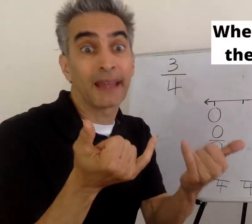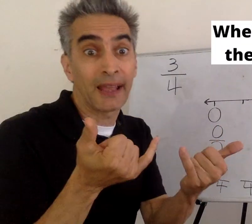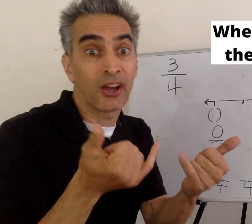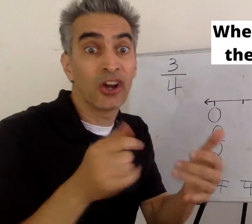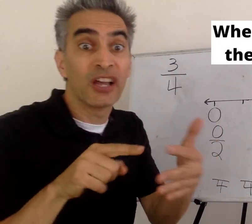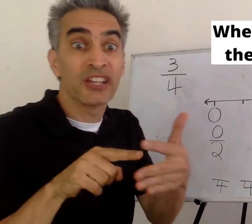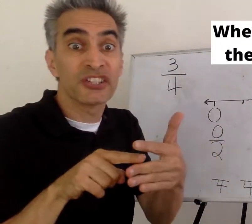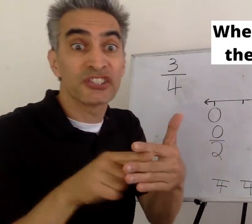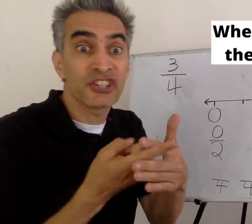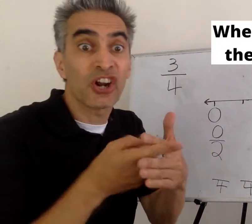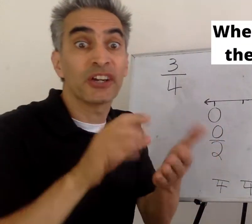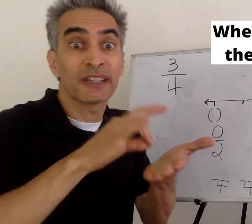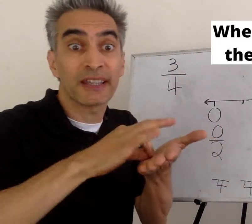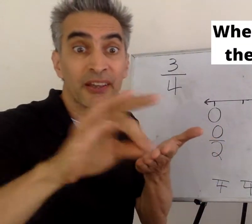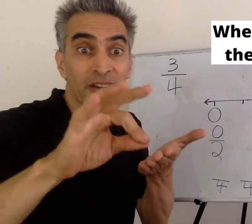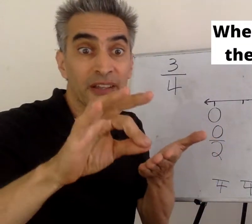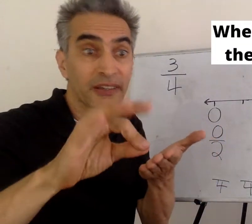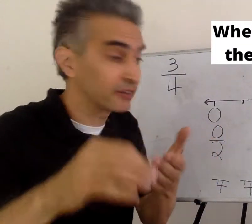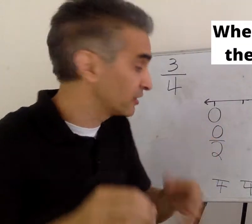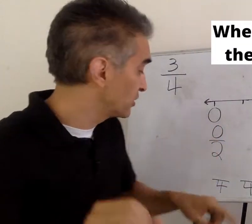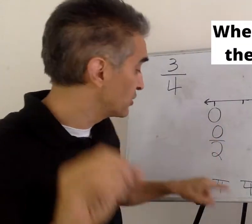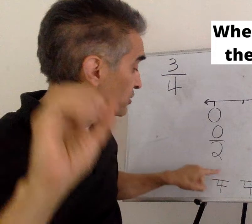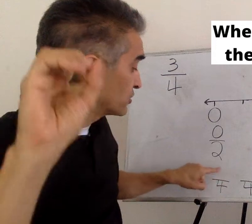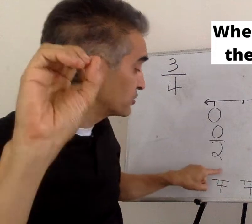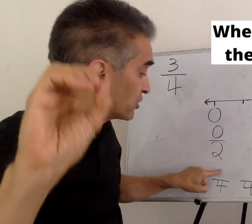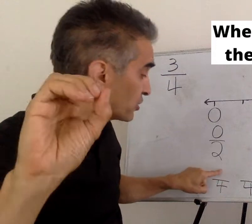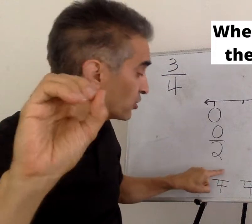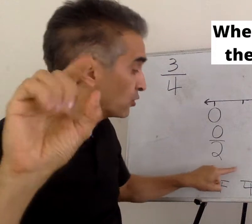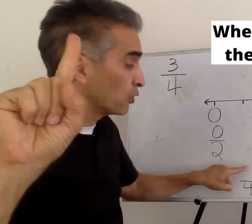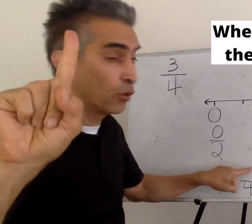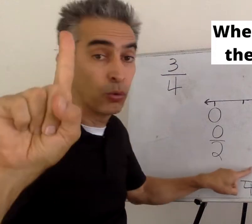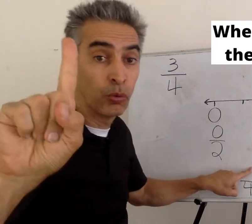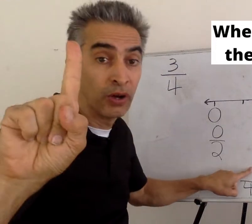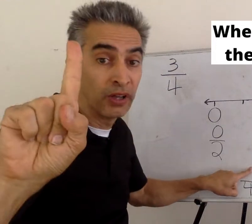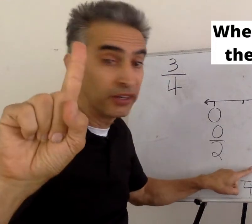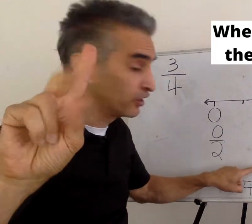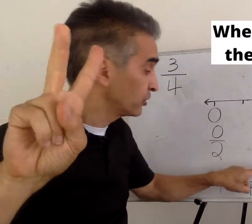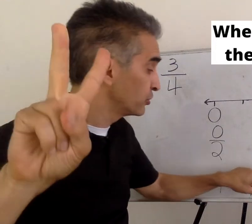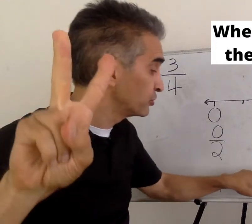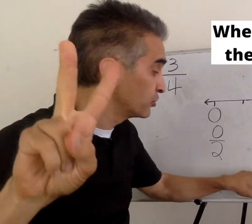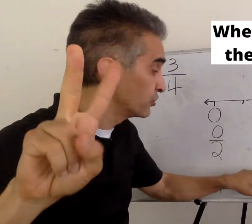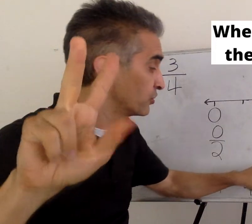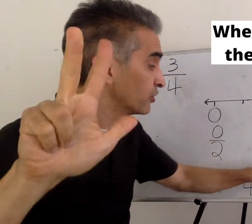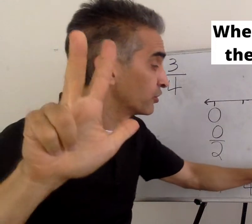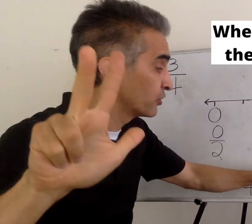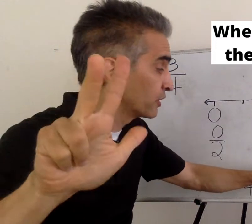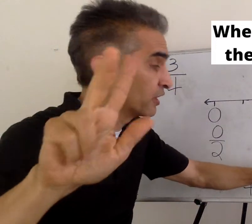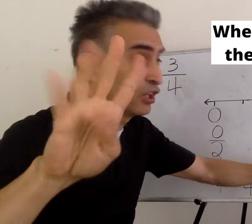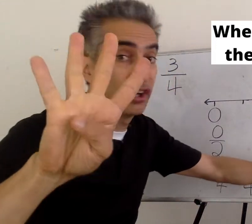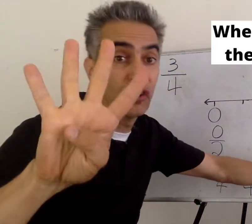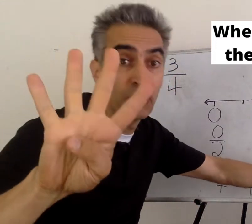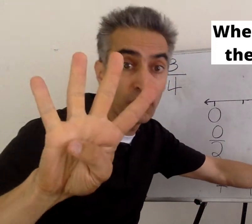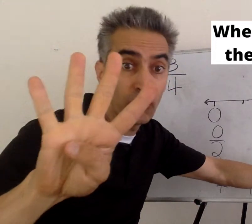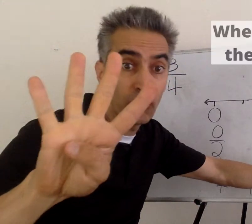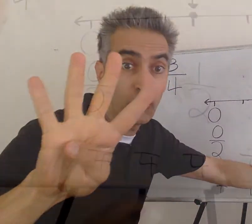Now start counting. Zero, one, two, three, four.